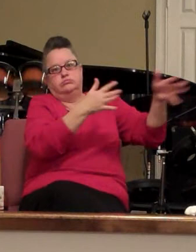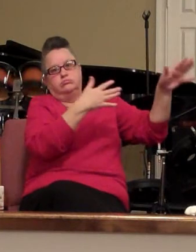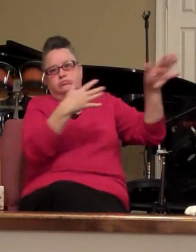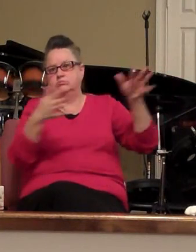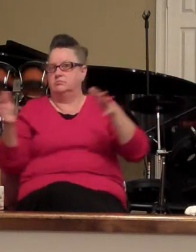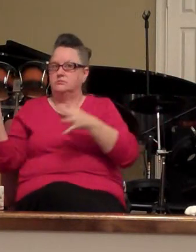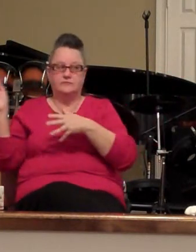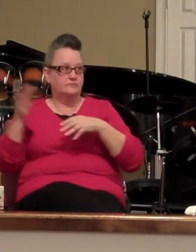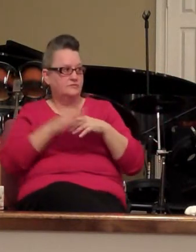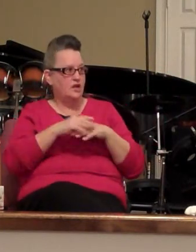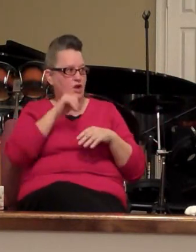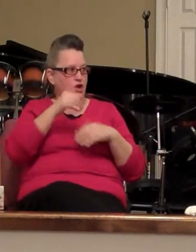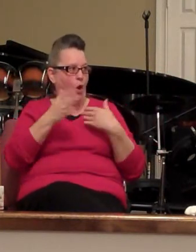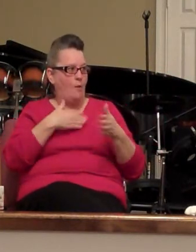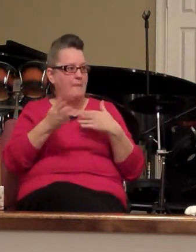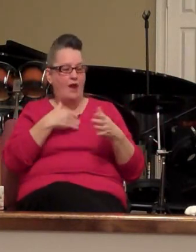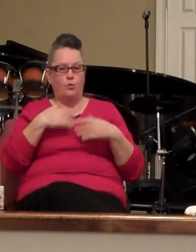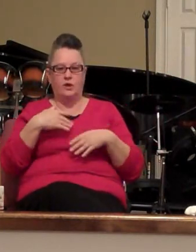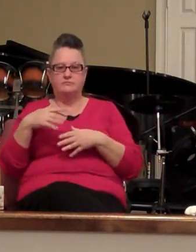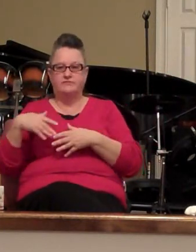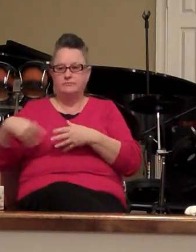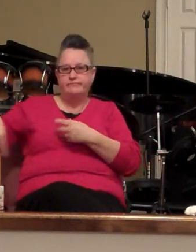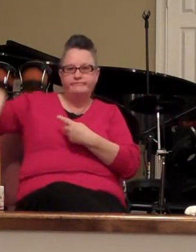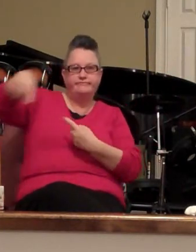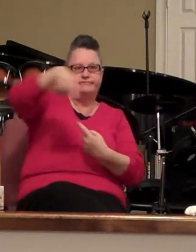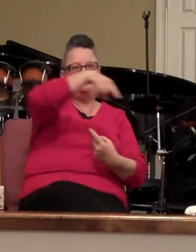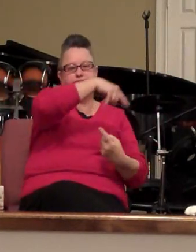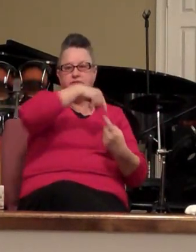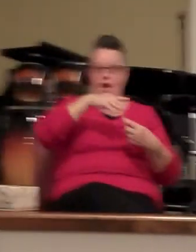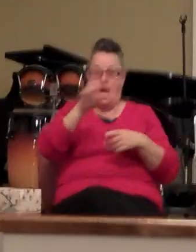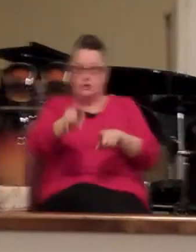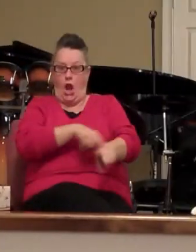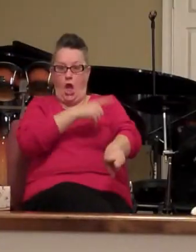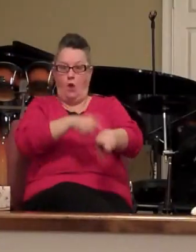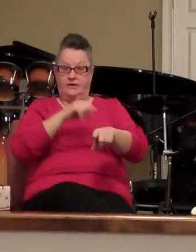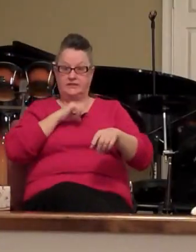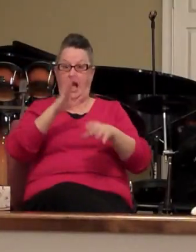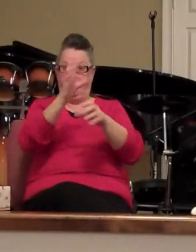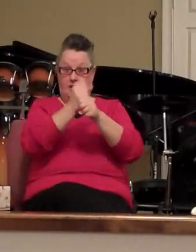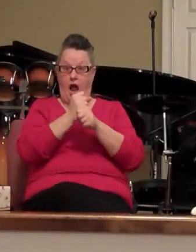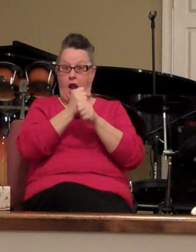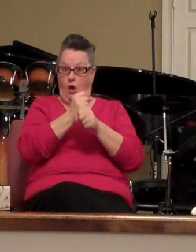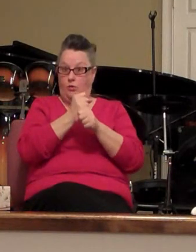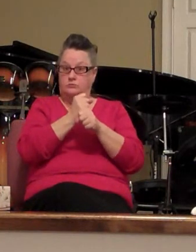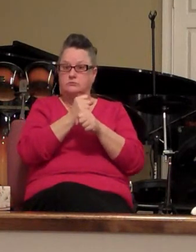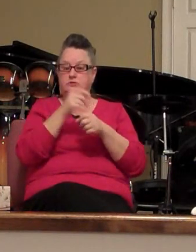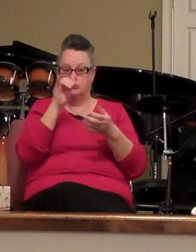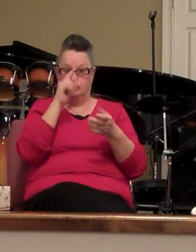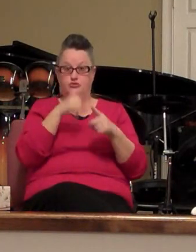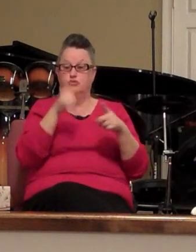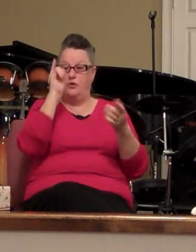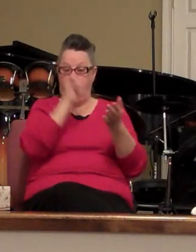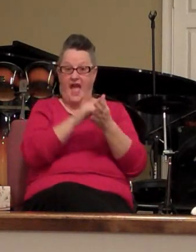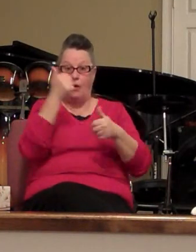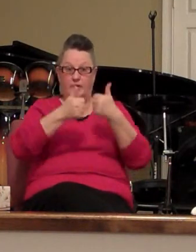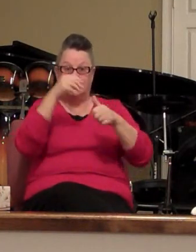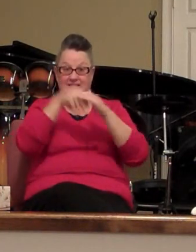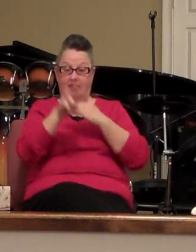no matter what tosses me to and fro as long as I've got a hold to that which is in the veil I